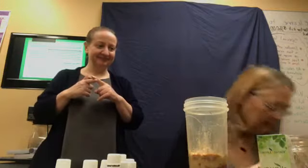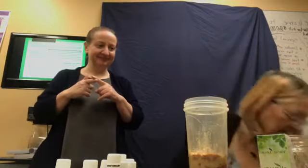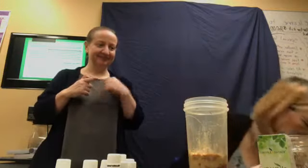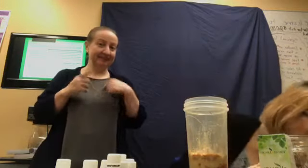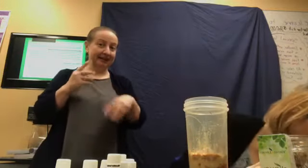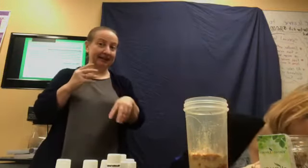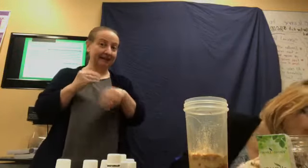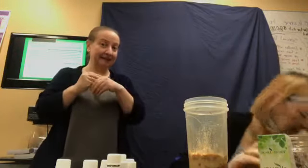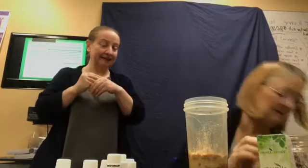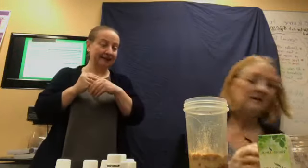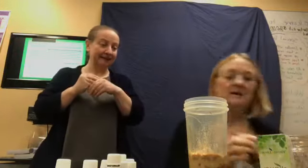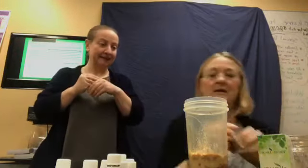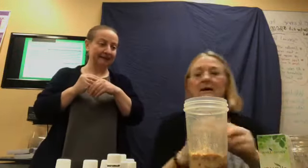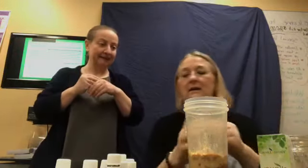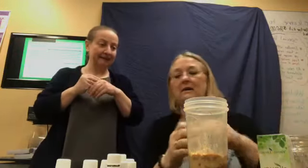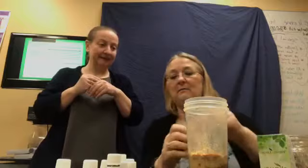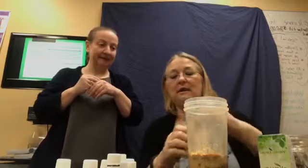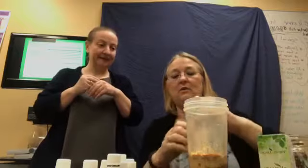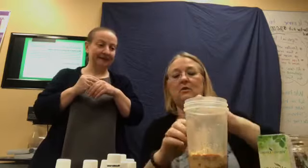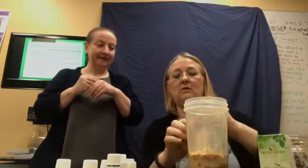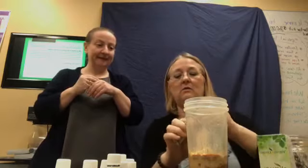in, I might owe you.